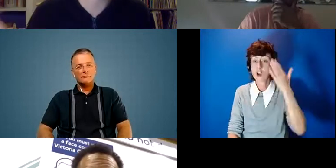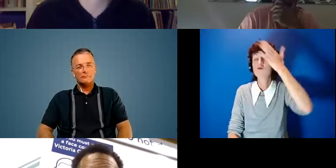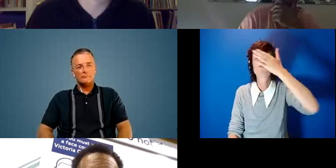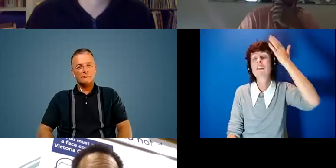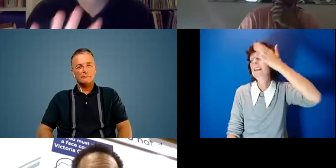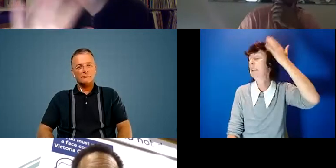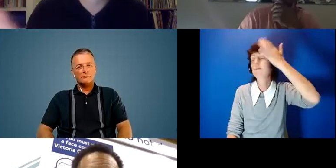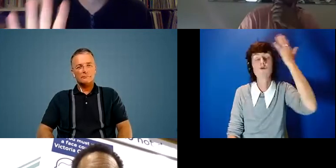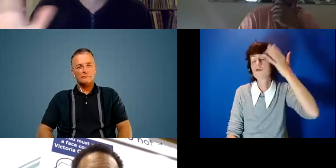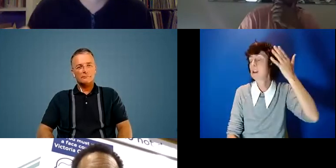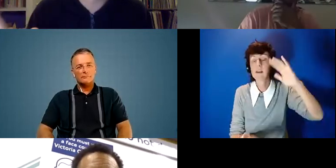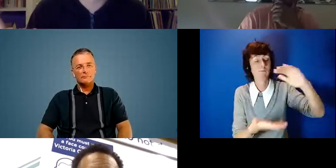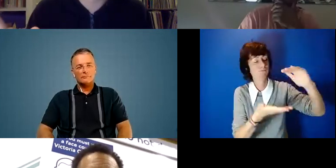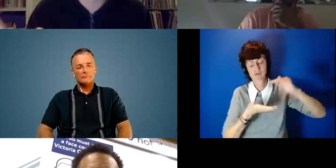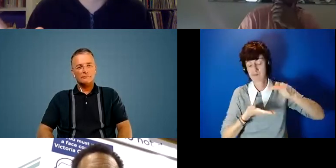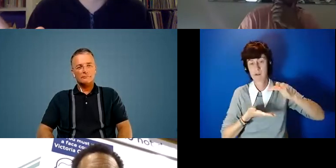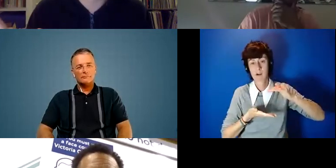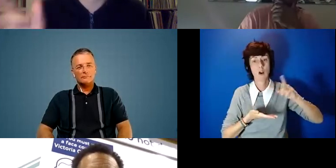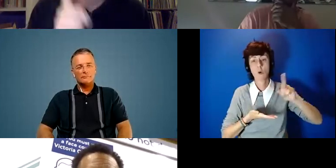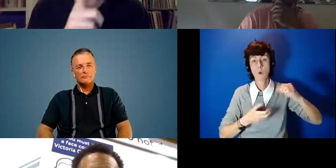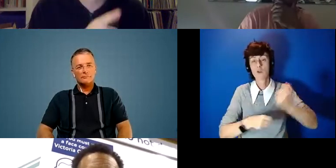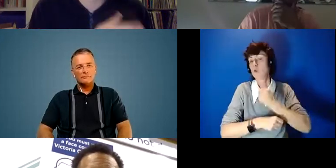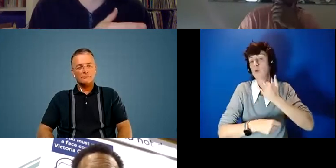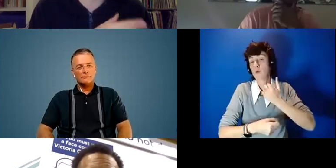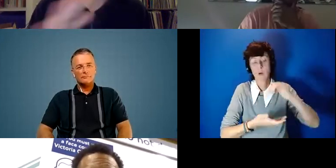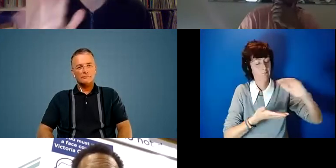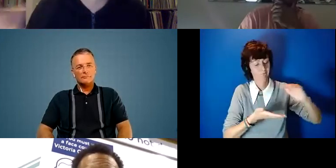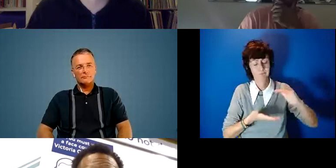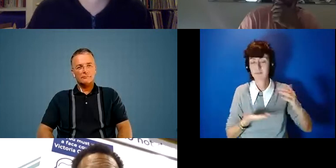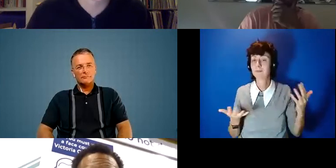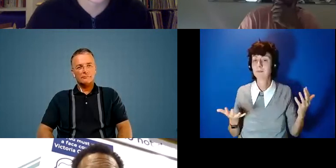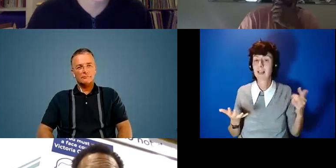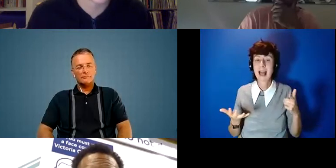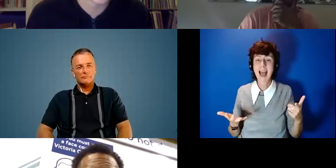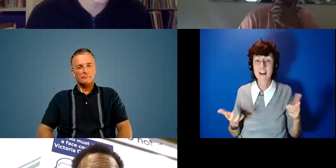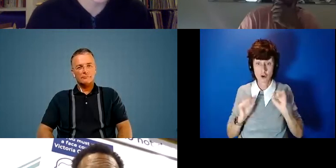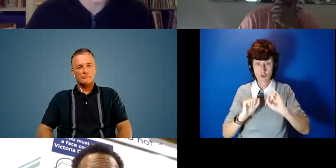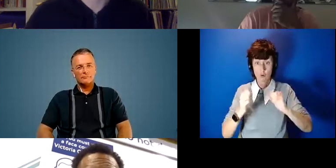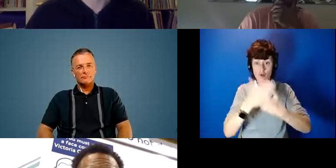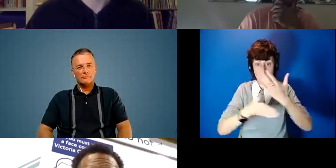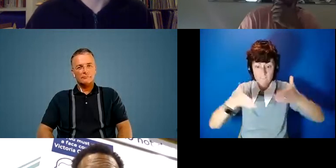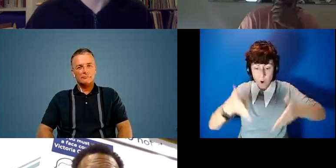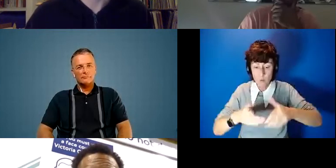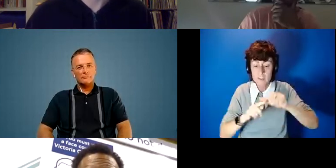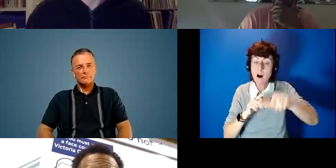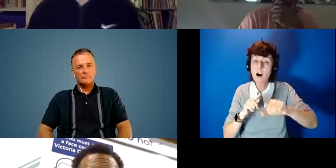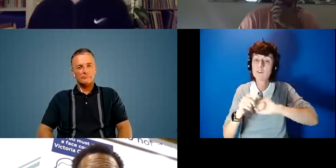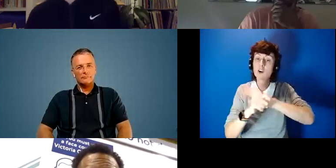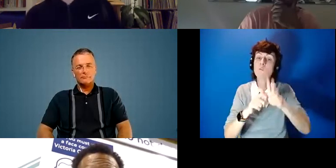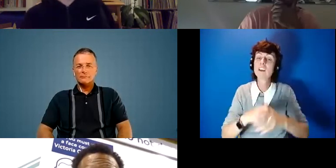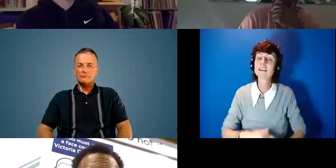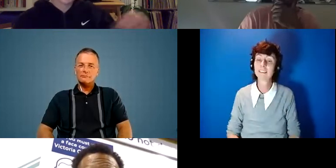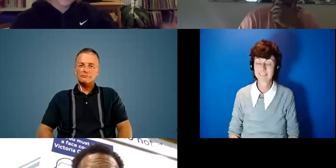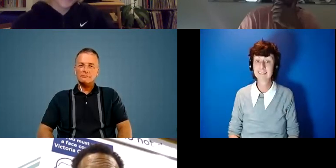resources would you get from like funders and other arts organizations and where are you going to be kind of spending your energies going forward okay so